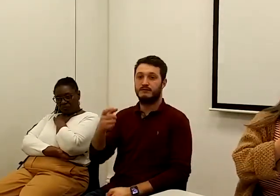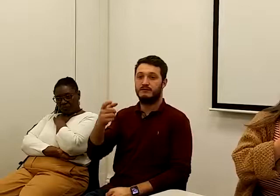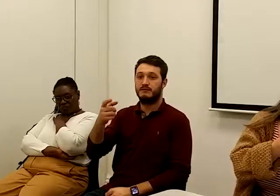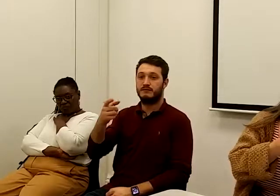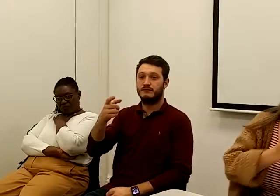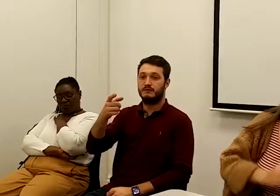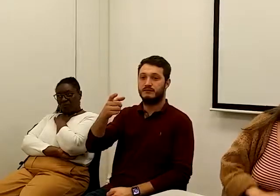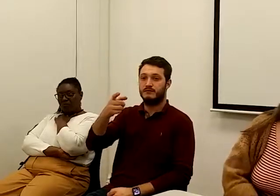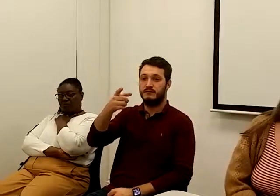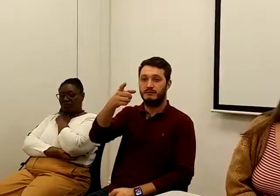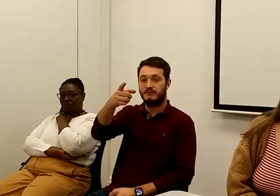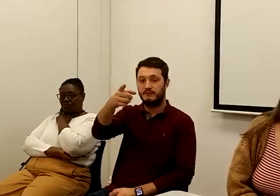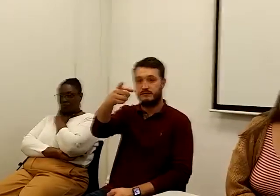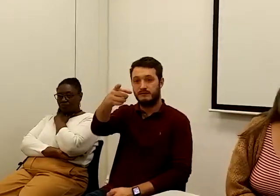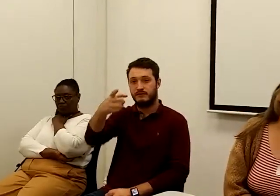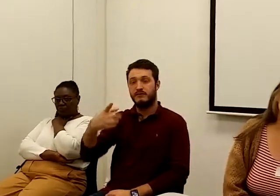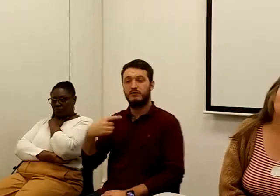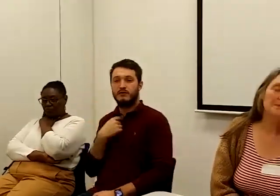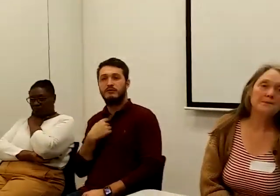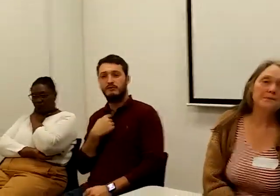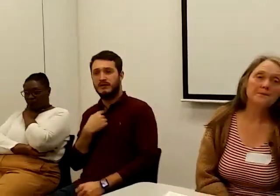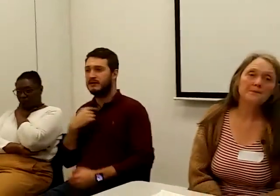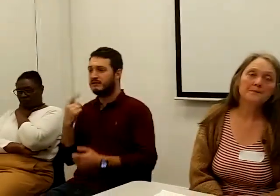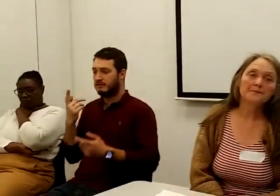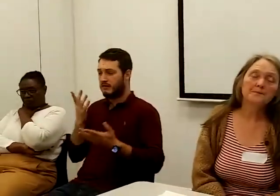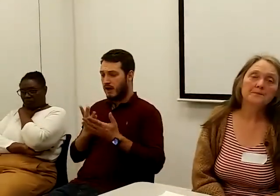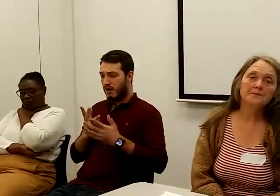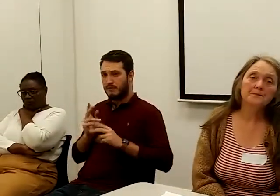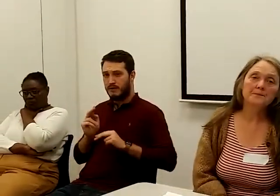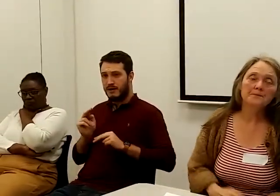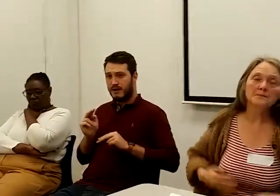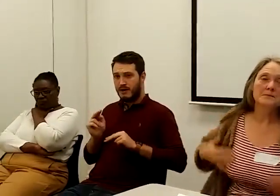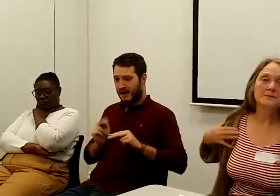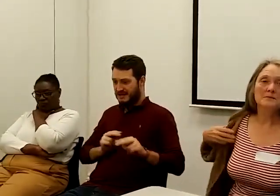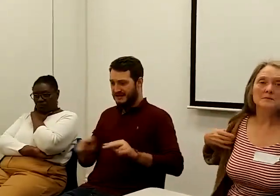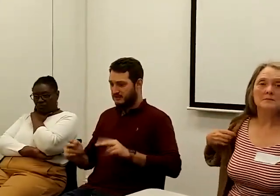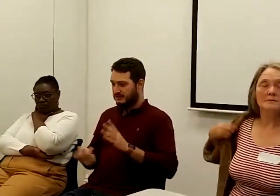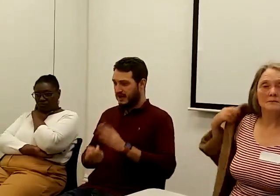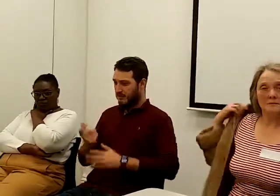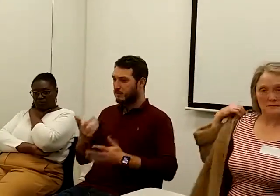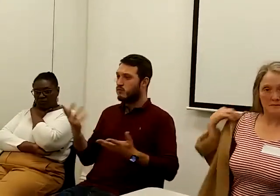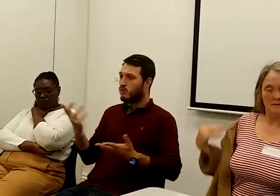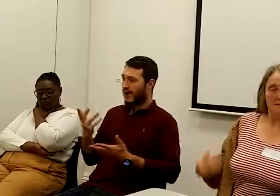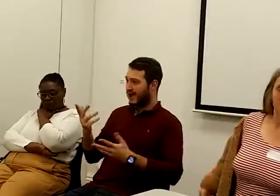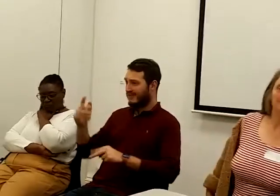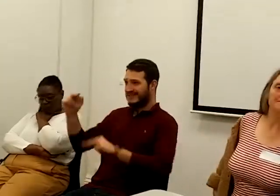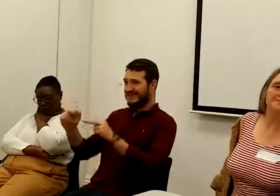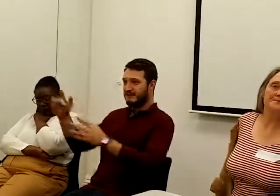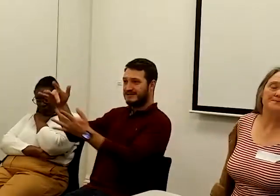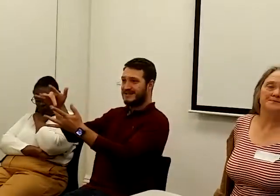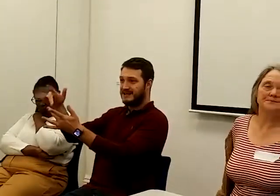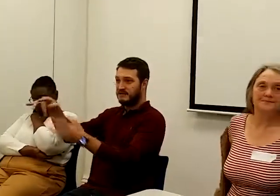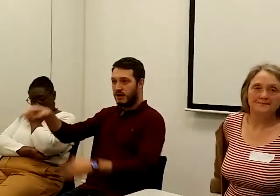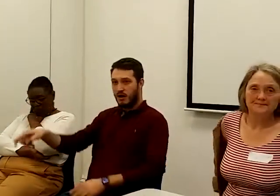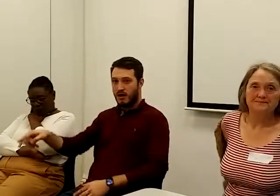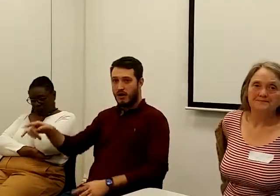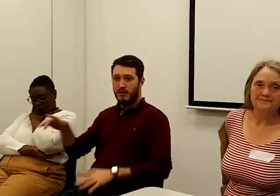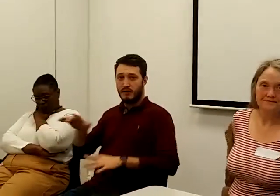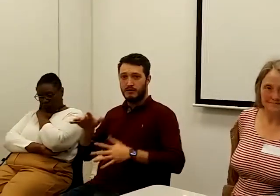It occurs to me that if assessments are happening at assessment centres, then maybe we can be a creative about making